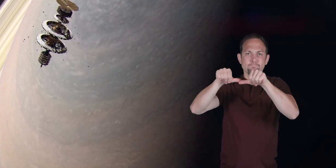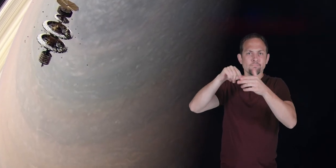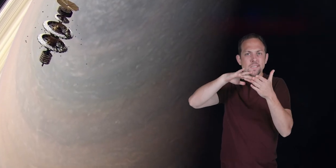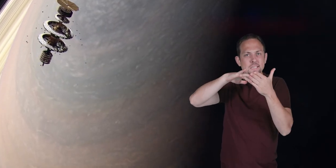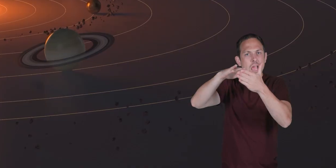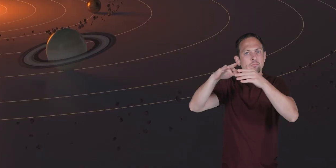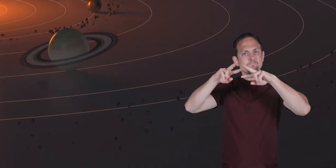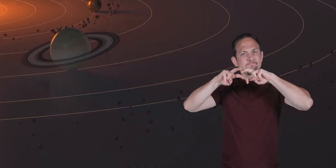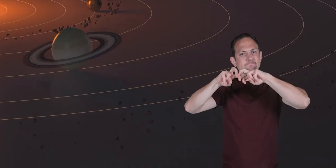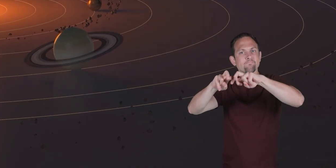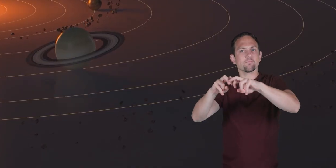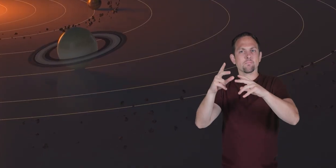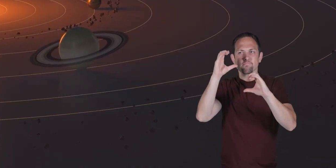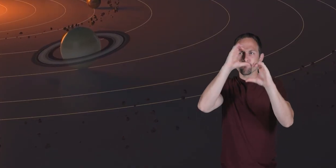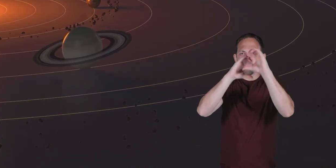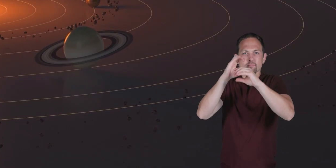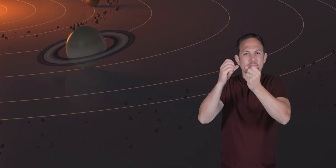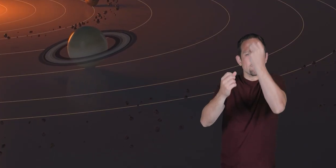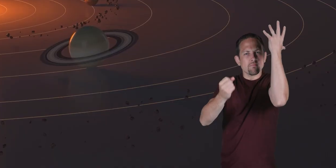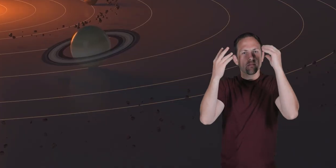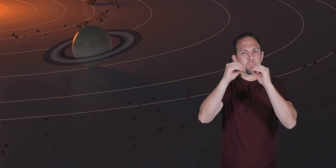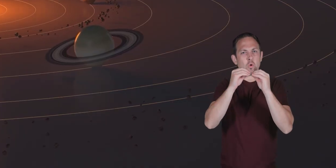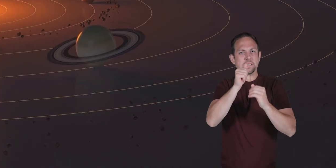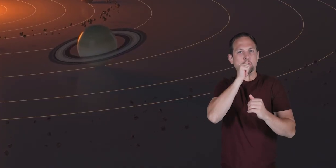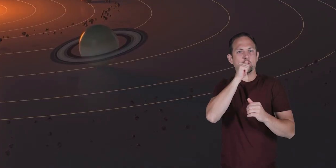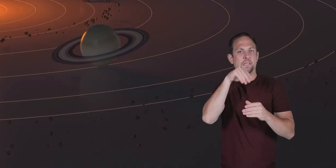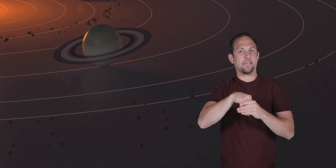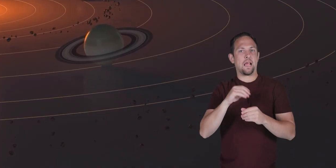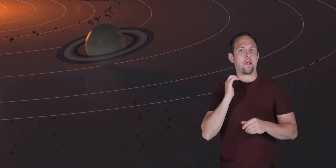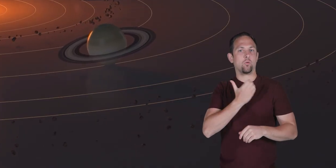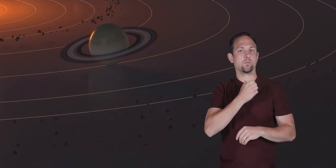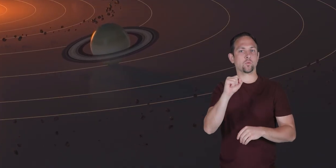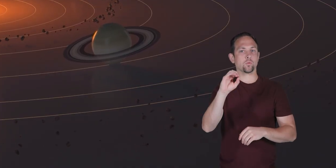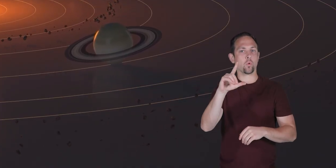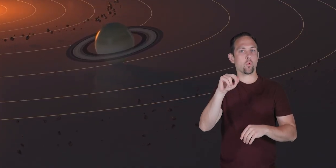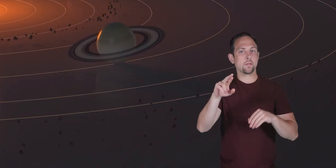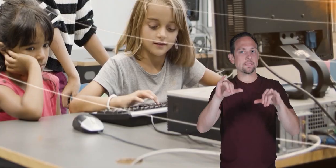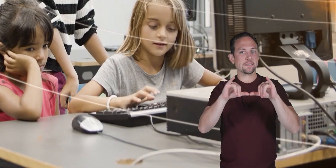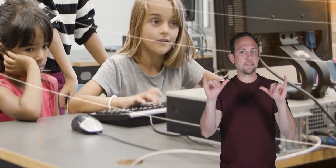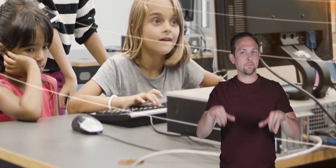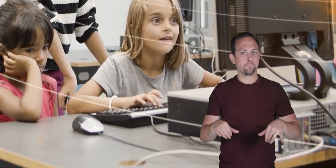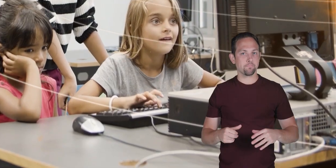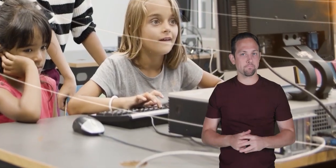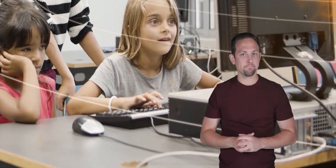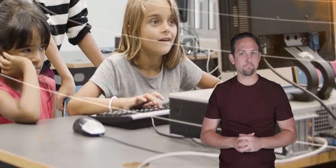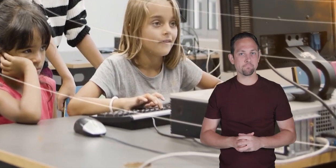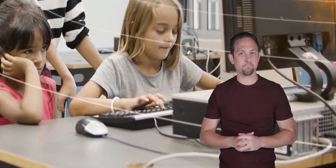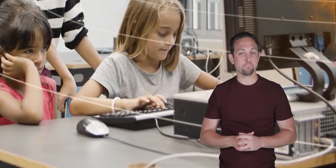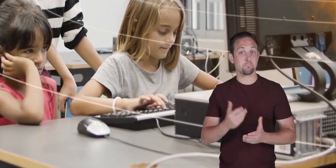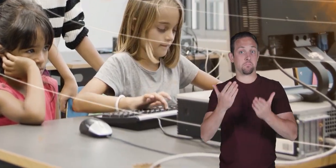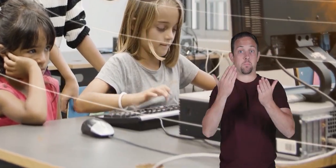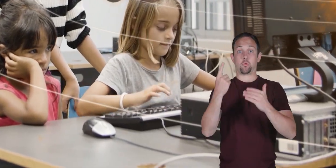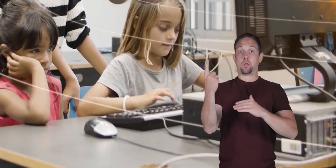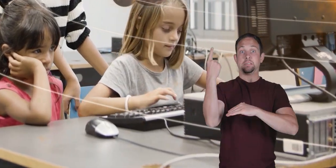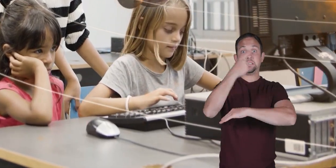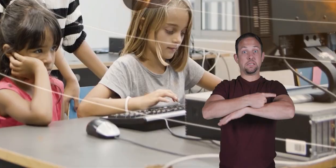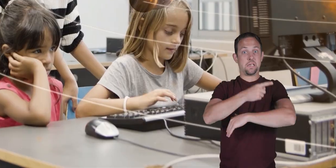seeking to unlock the secrets of our solar system perhaps one day you will be a scientist who